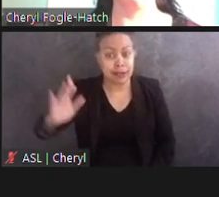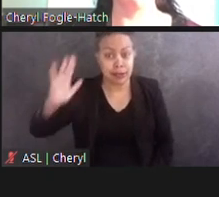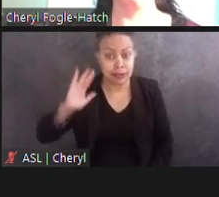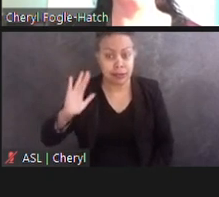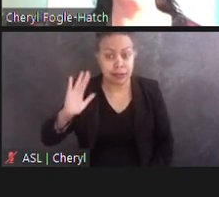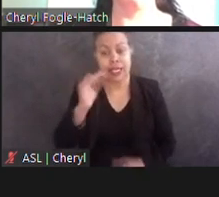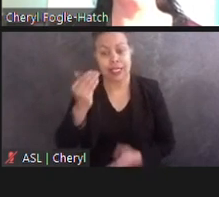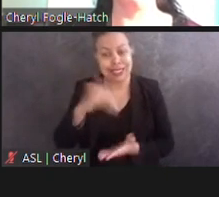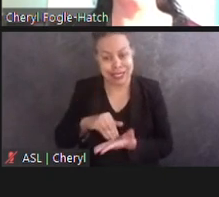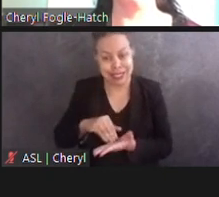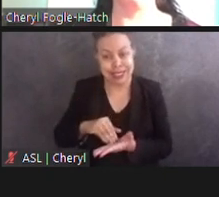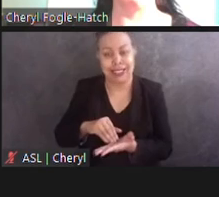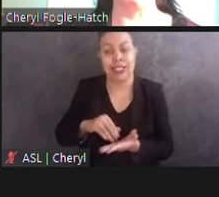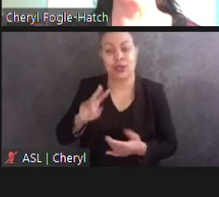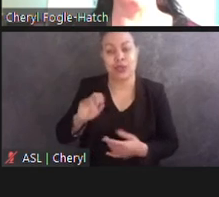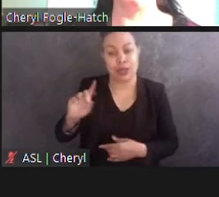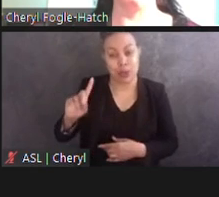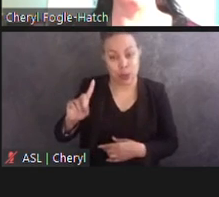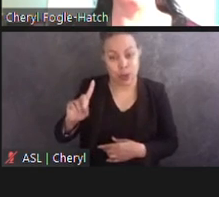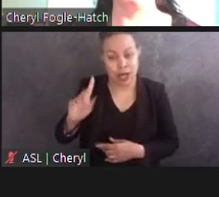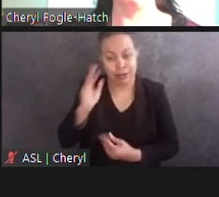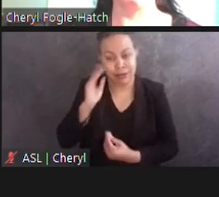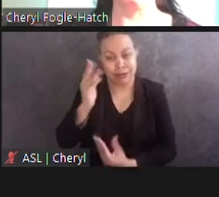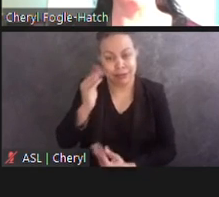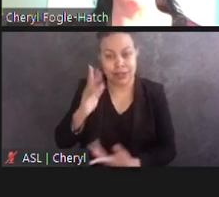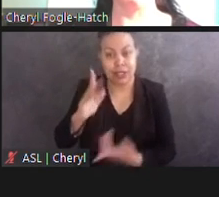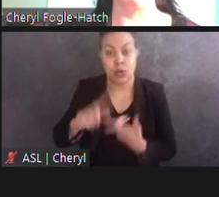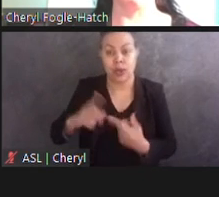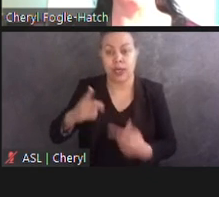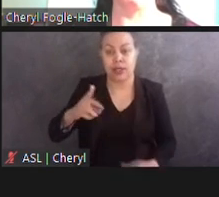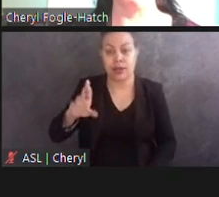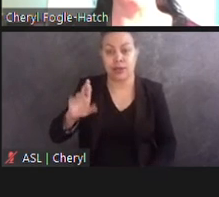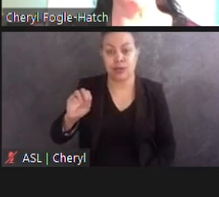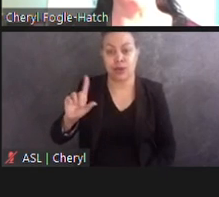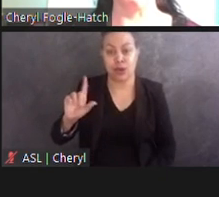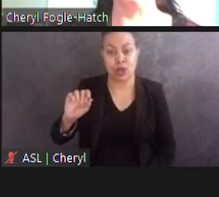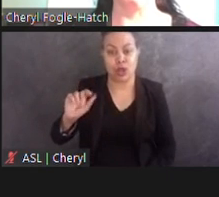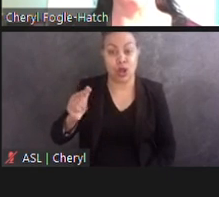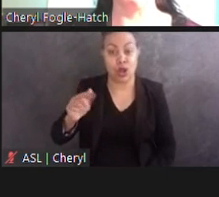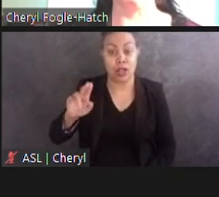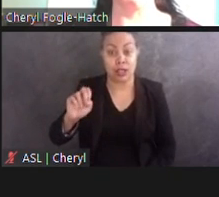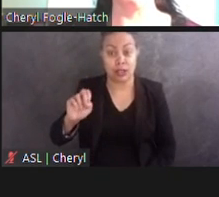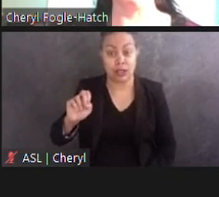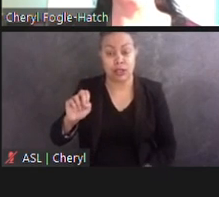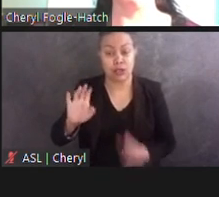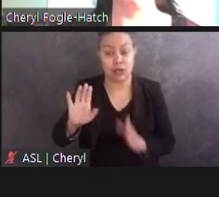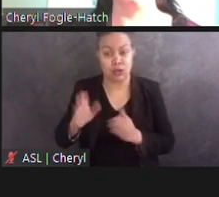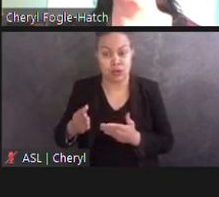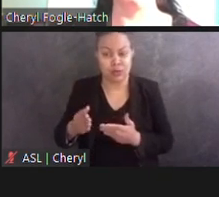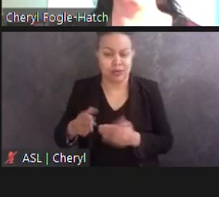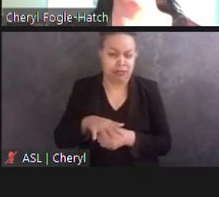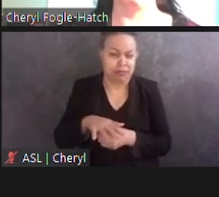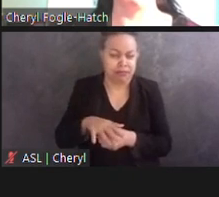2001 when the prologue room was open. Now, I'm a lifelong adherent